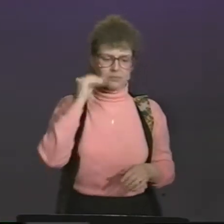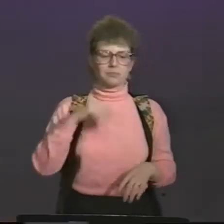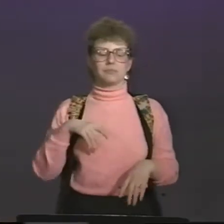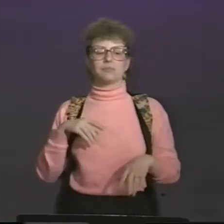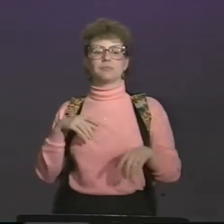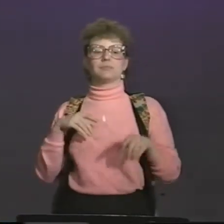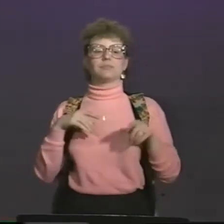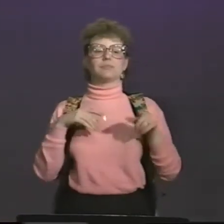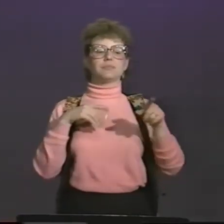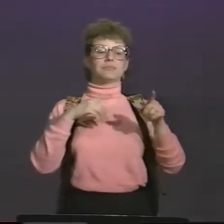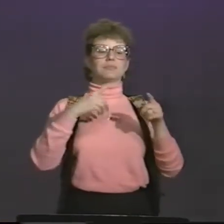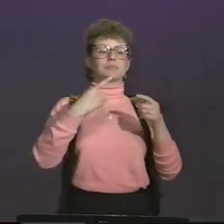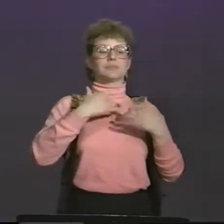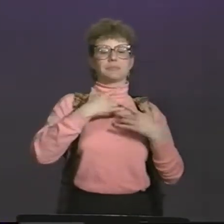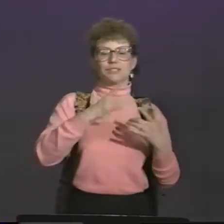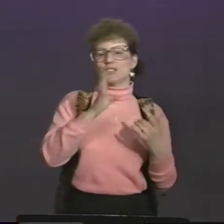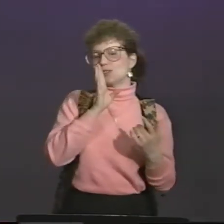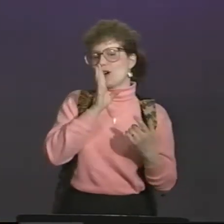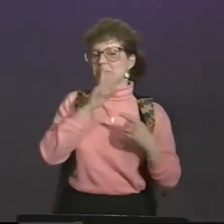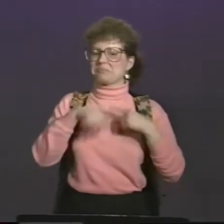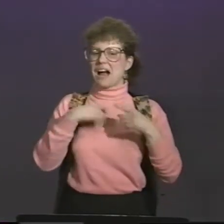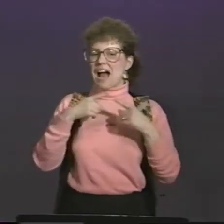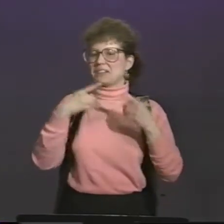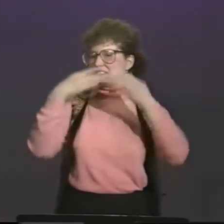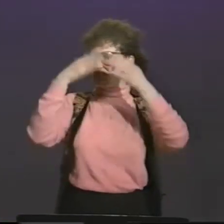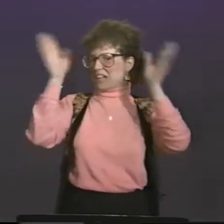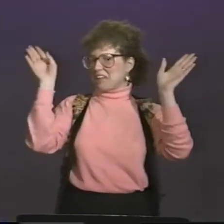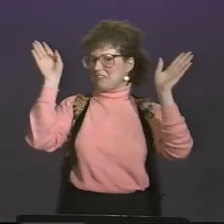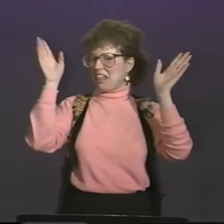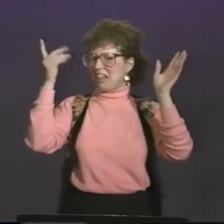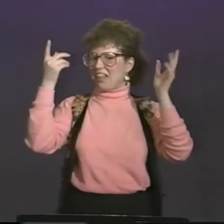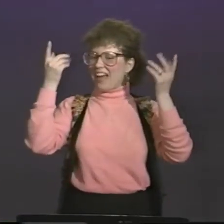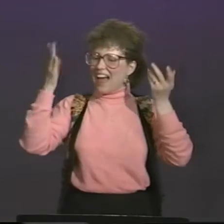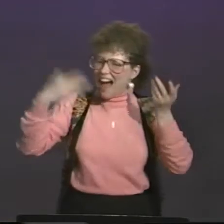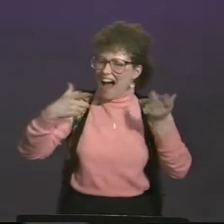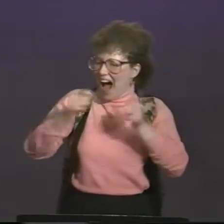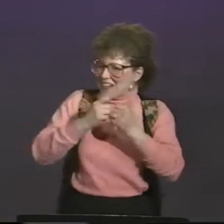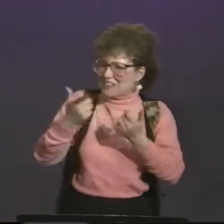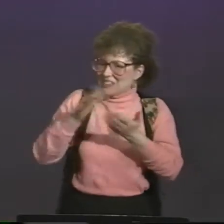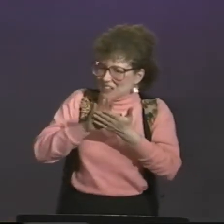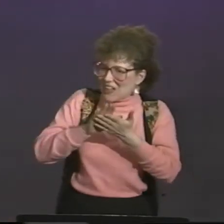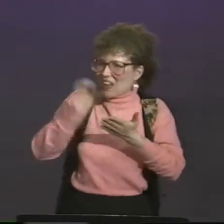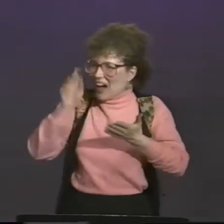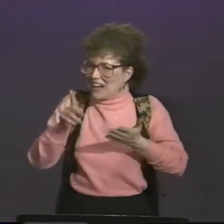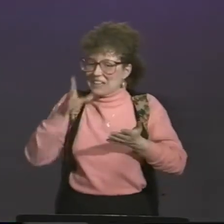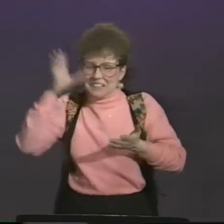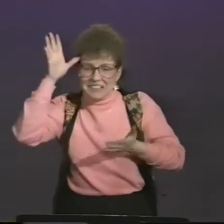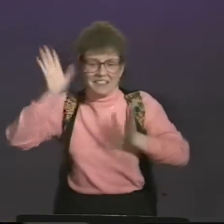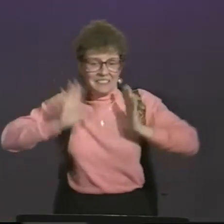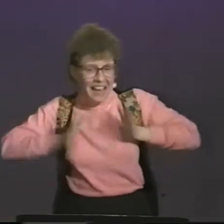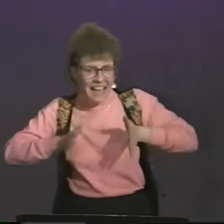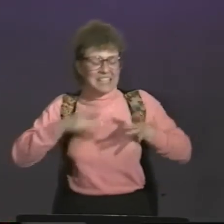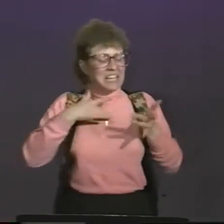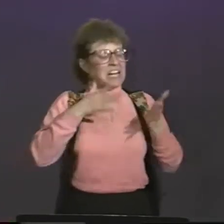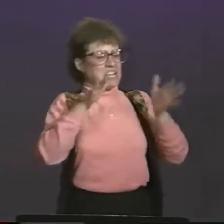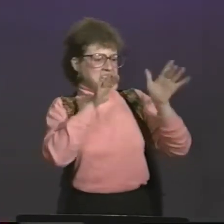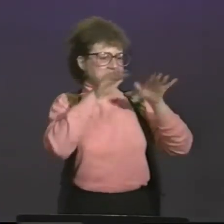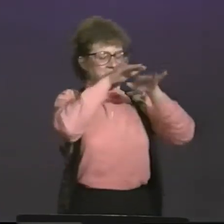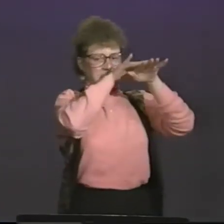It was really interesting. When I would arrive at someone's home, we tended to talk about general things. Hi, how are you? How are your mom and dad? so